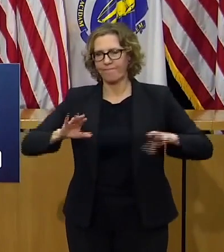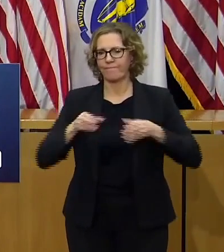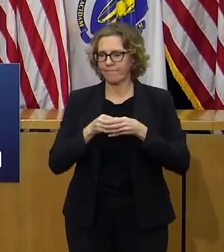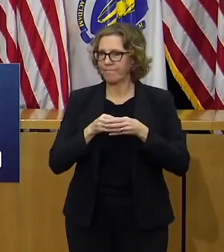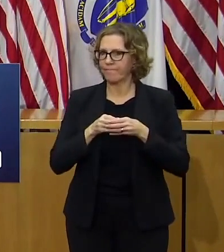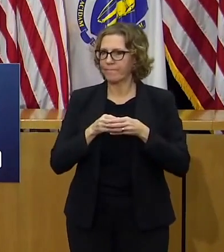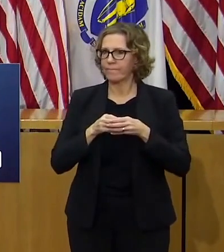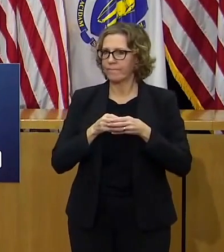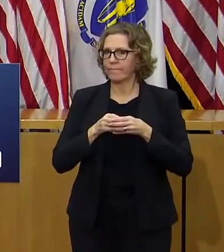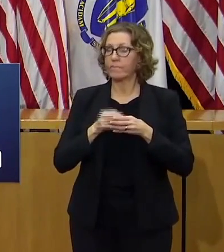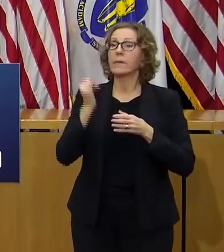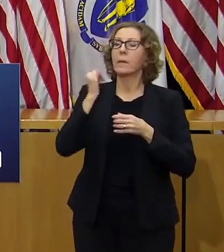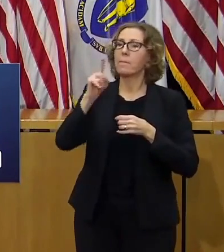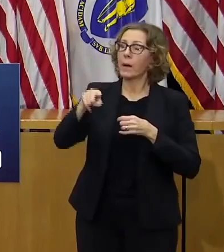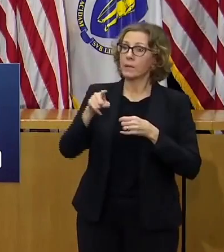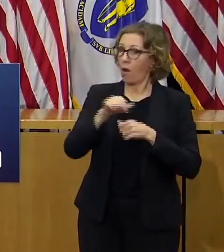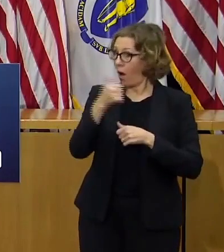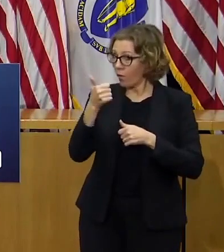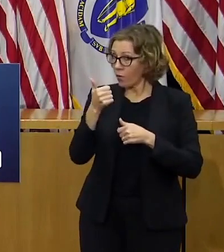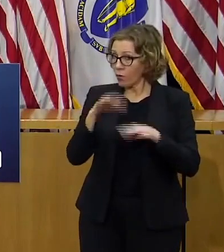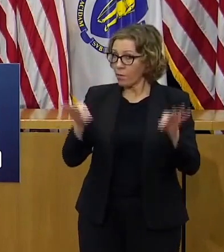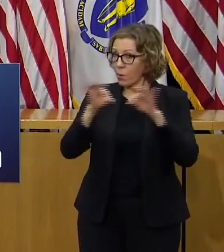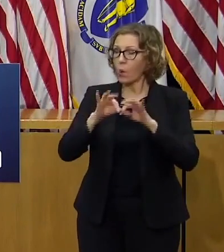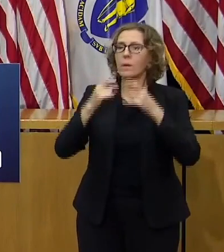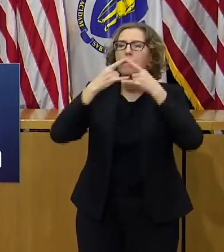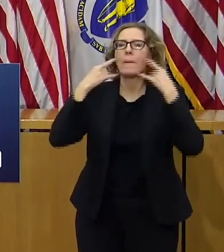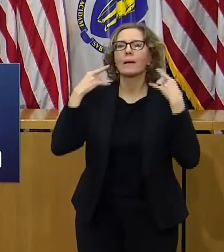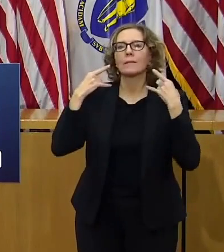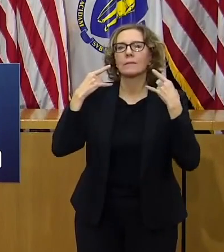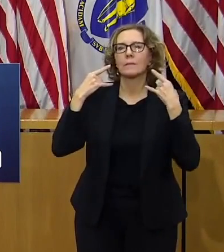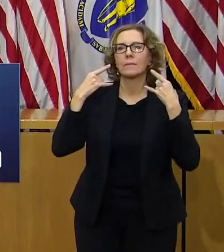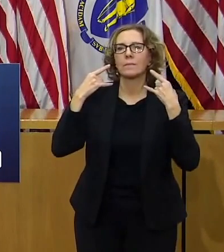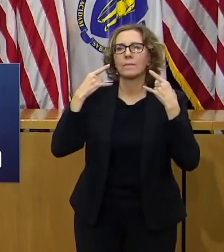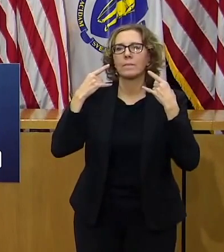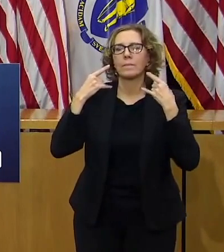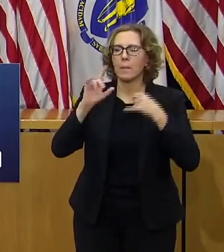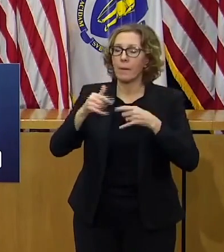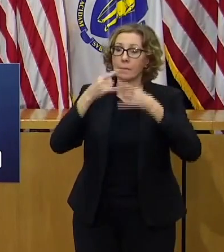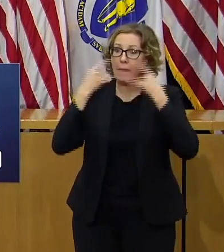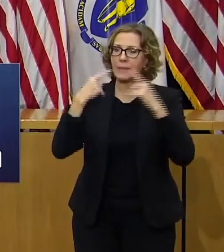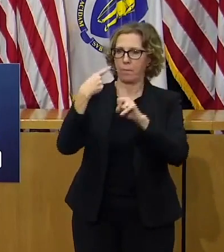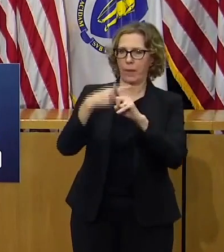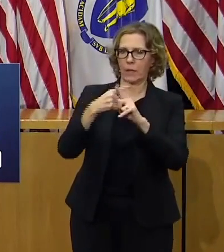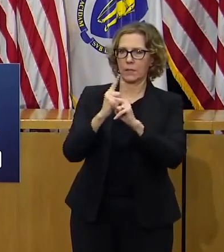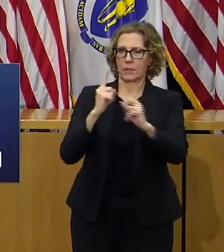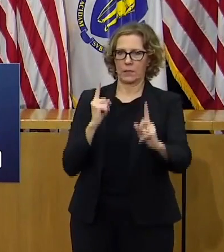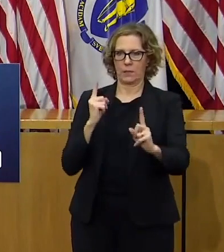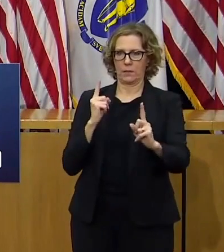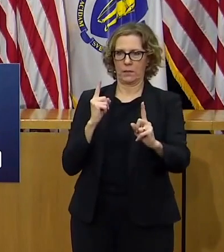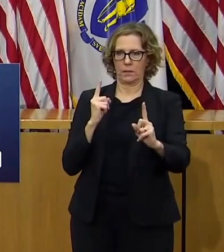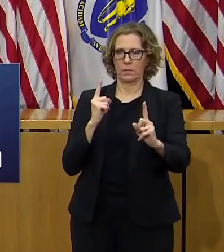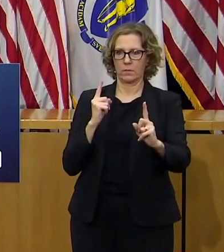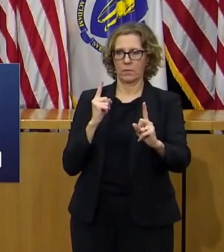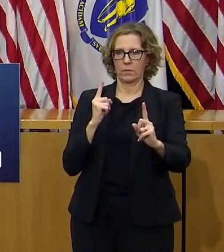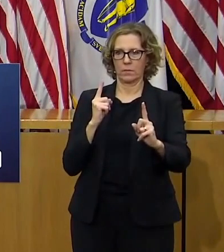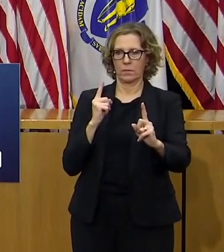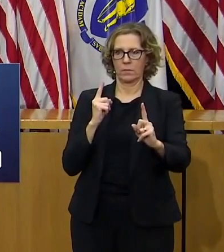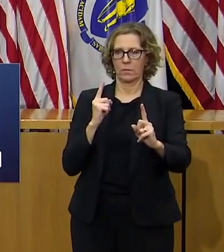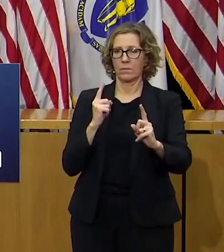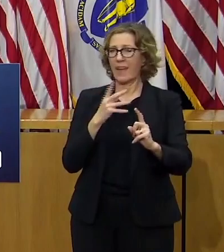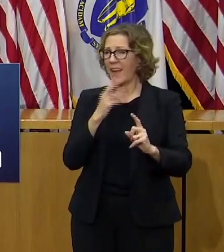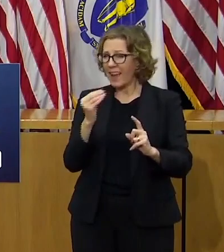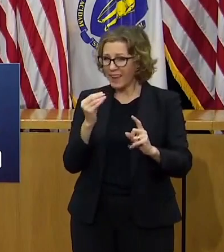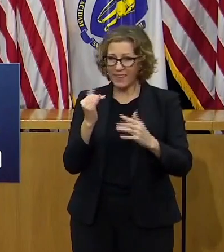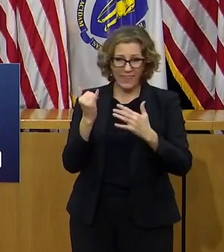you need to put on a mask and keep your distance and if possible just simply avoid those